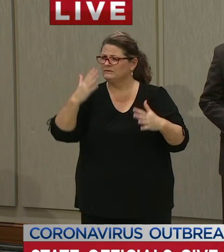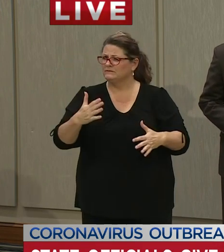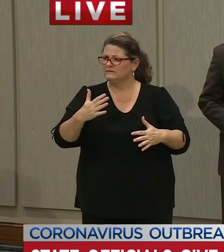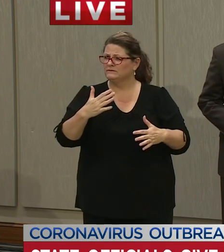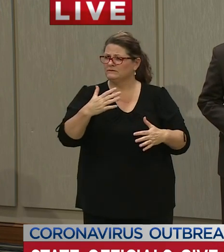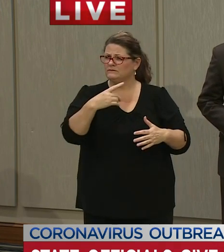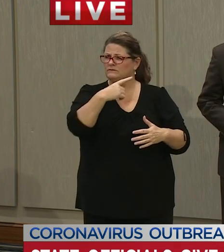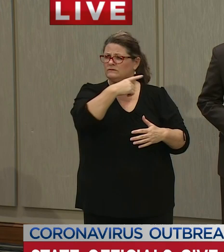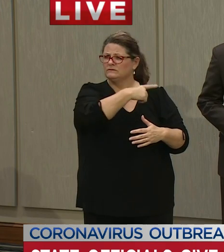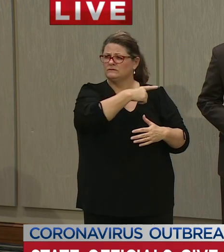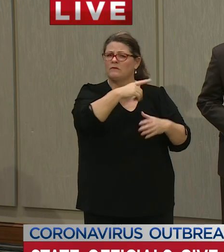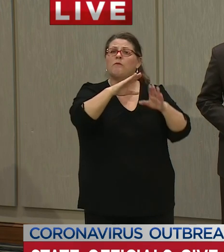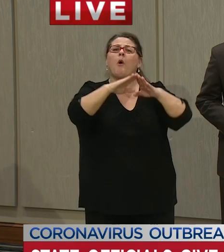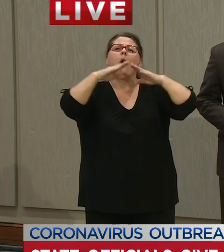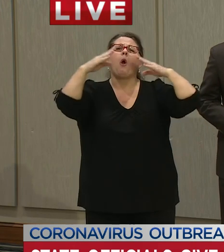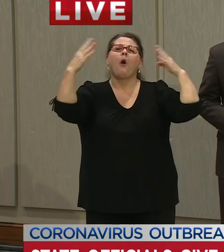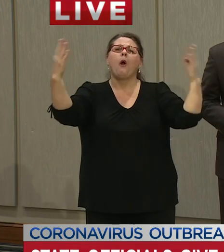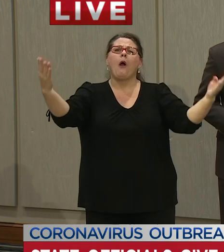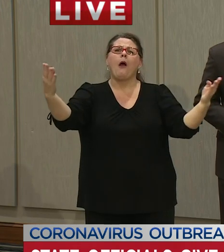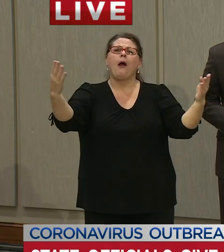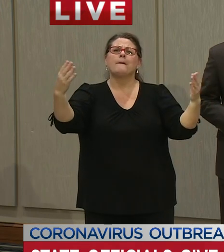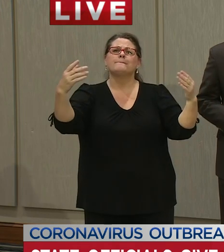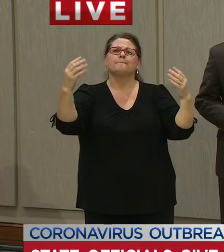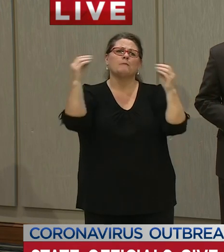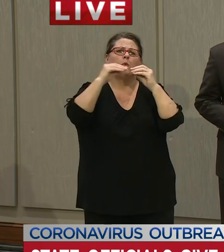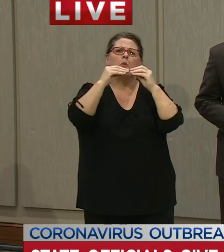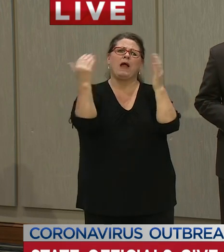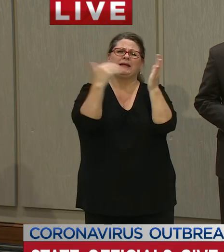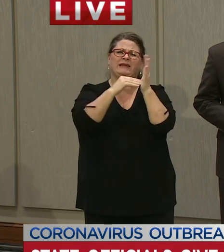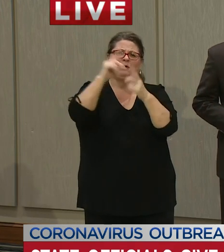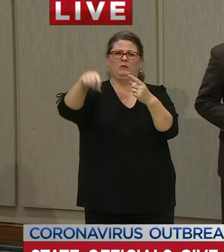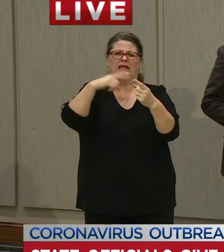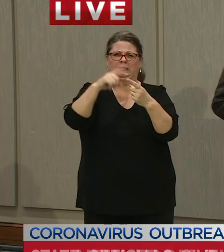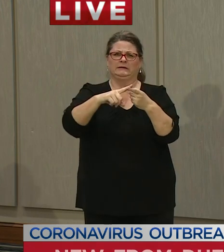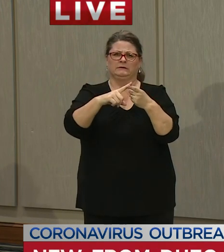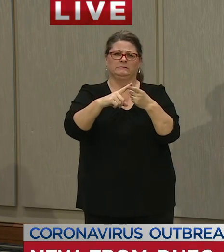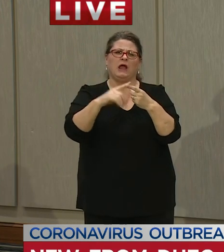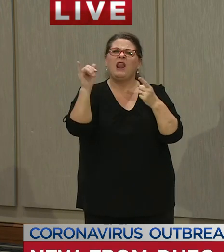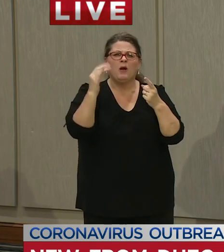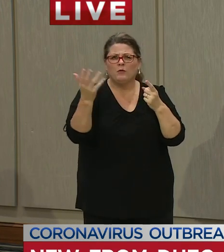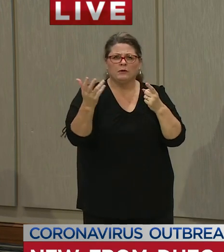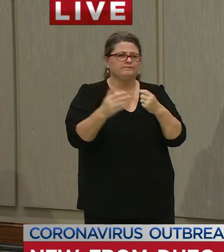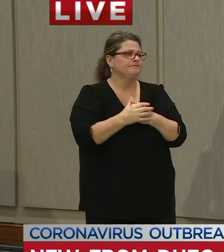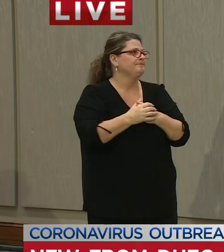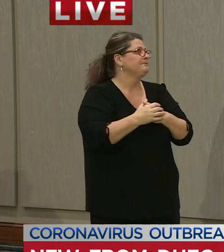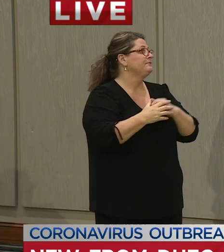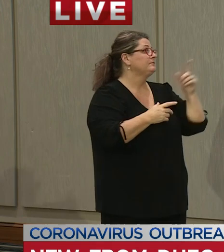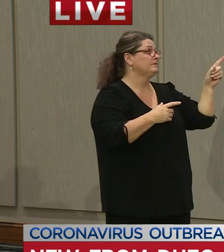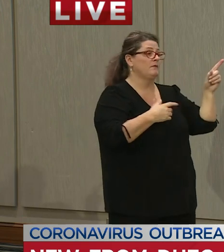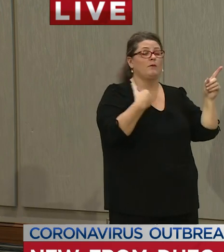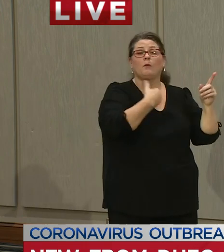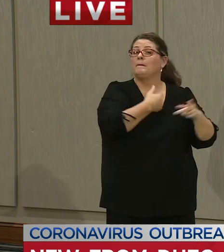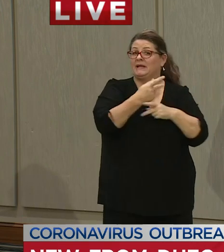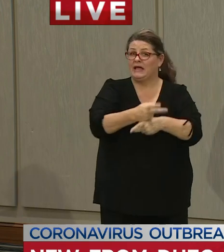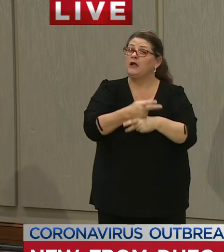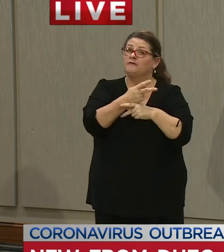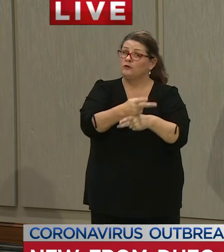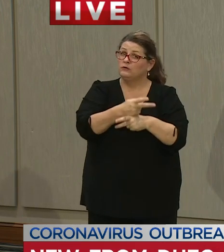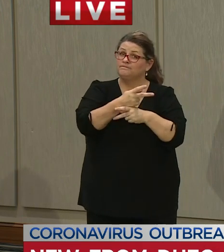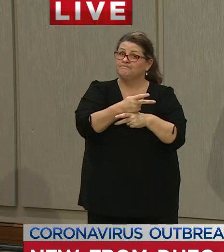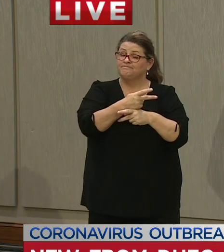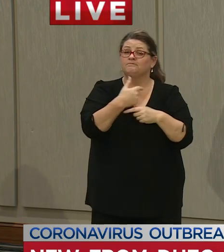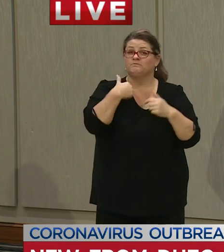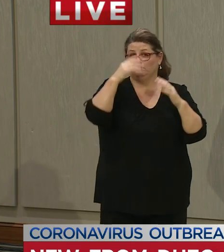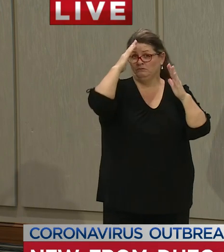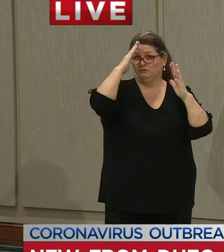next wave of reopenings and what should we expect to be included in that next wave of reopenings well we're being very careful we hope to be able to